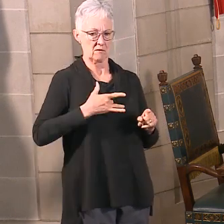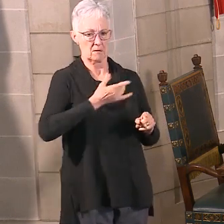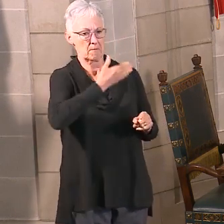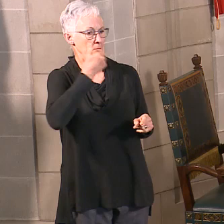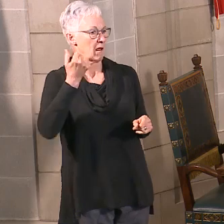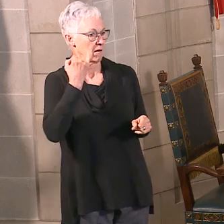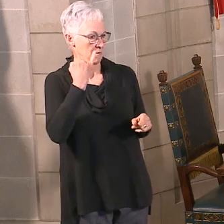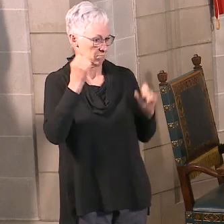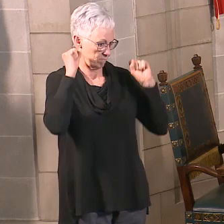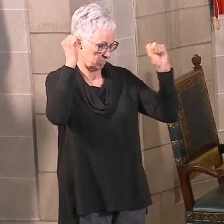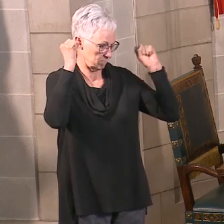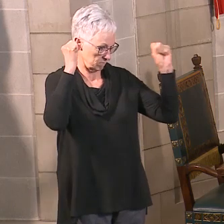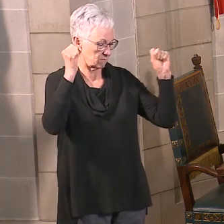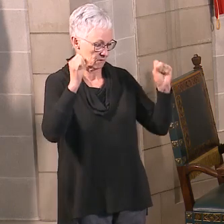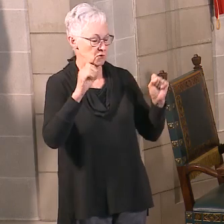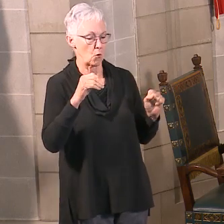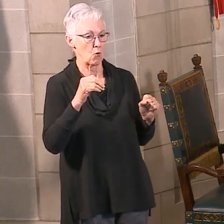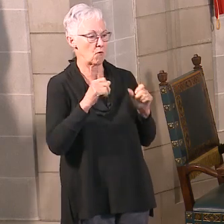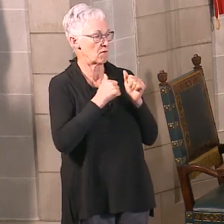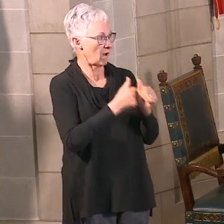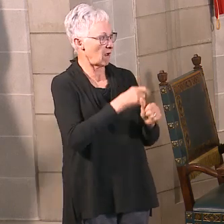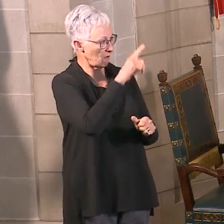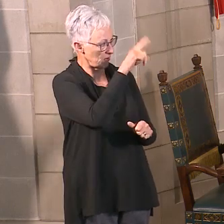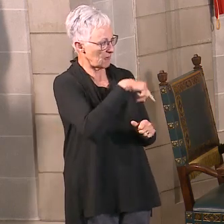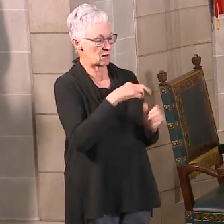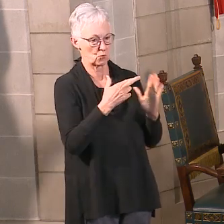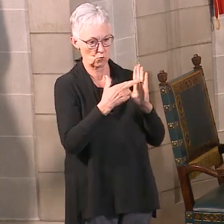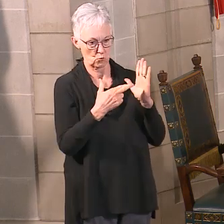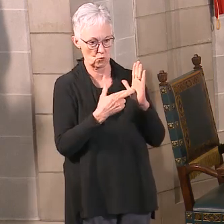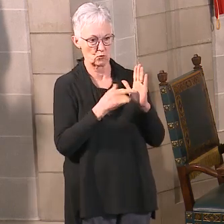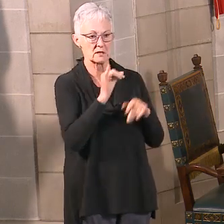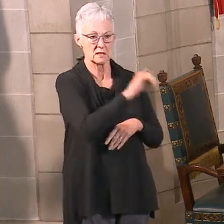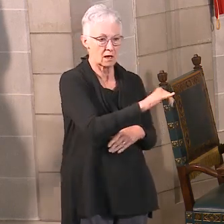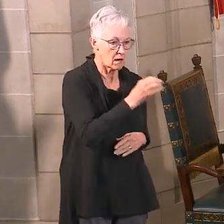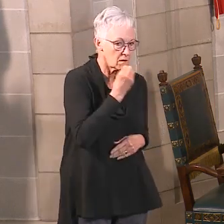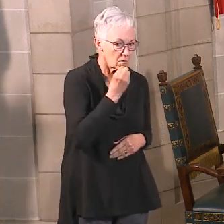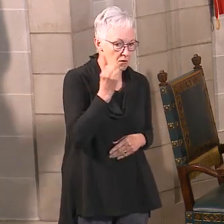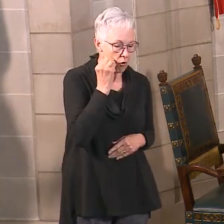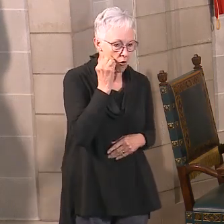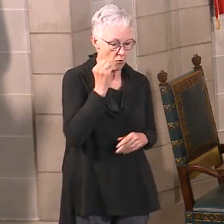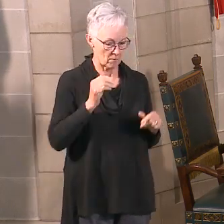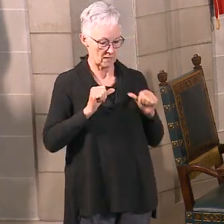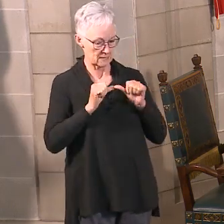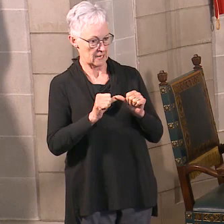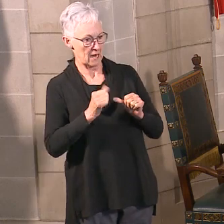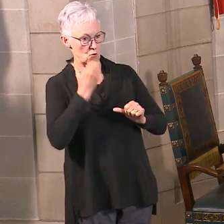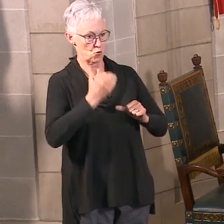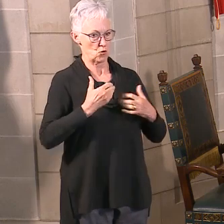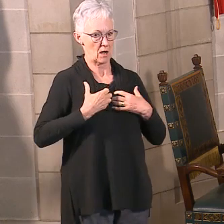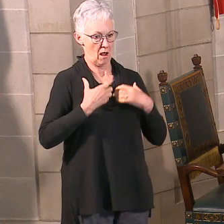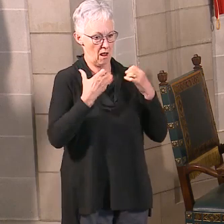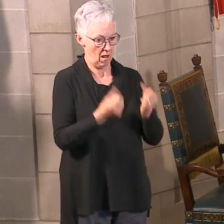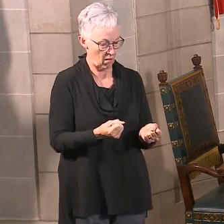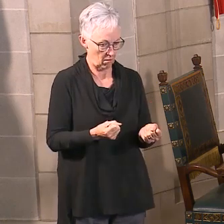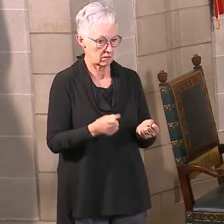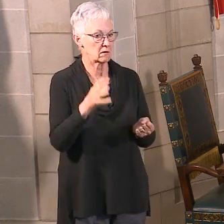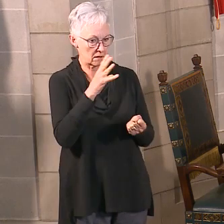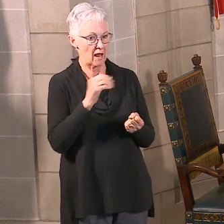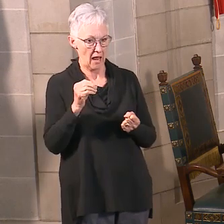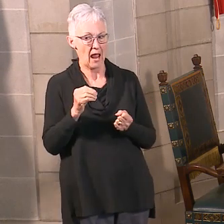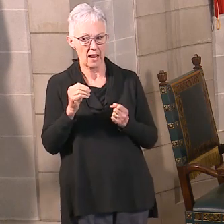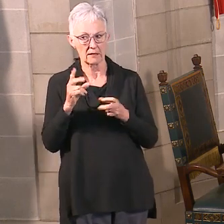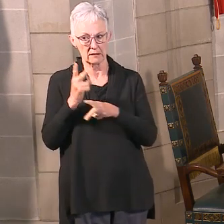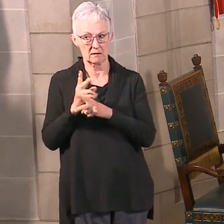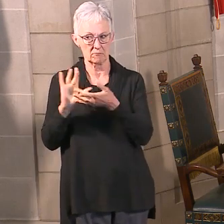rules to stay home, stay healthy, stay connected. Yesterday, I think that everybody saw that the President came